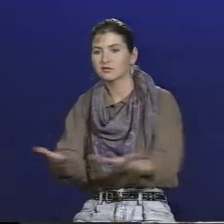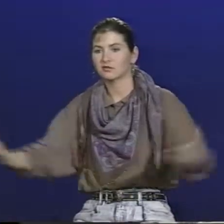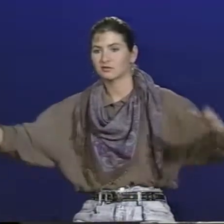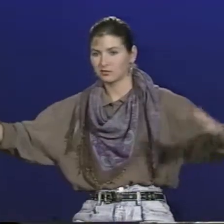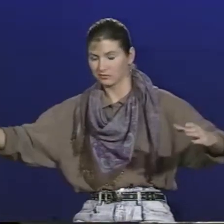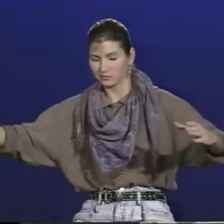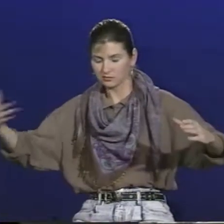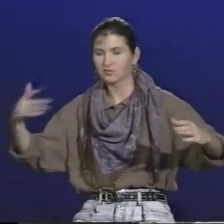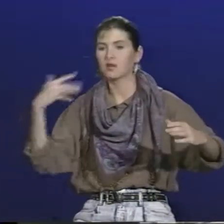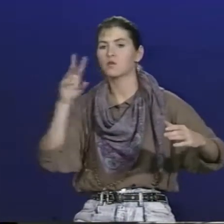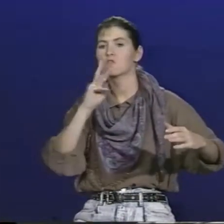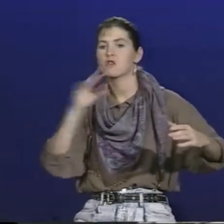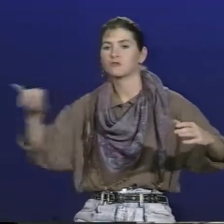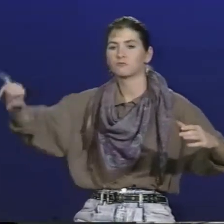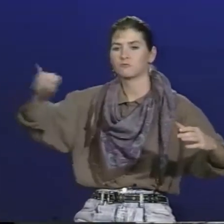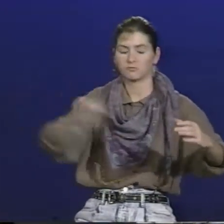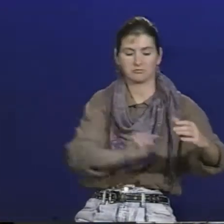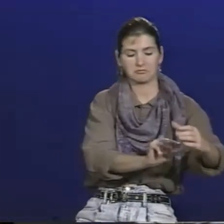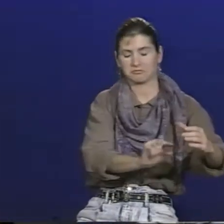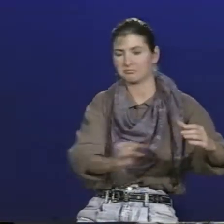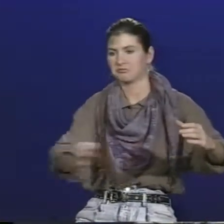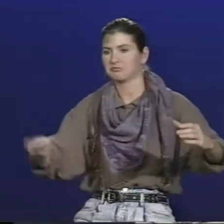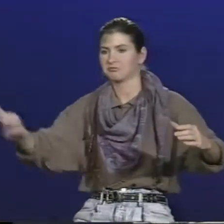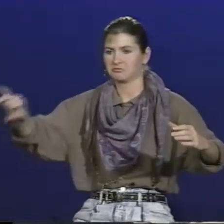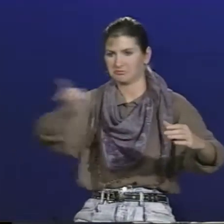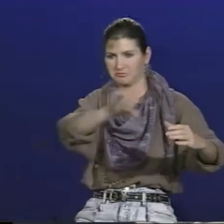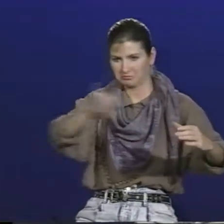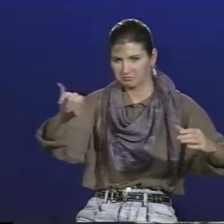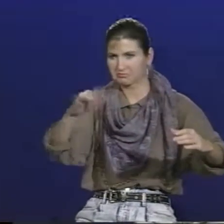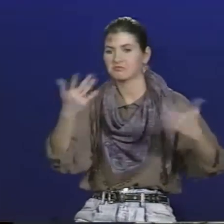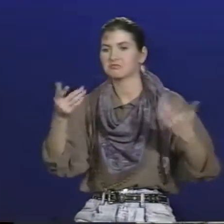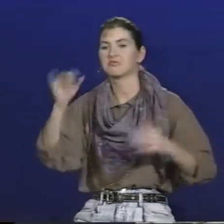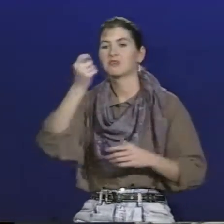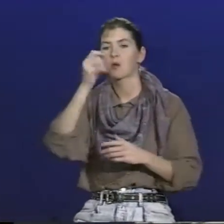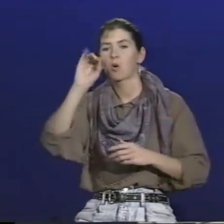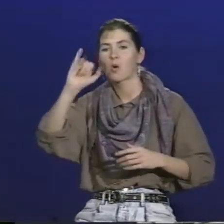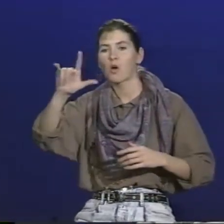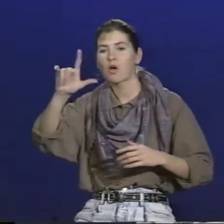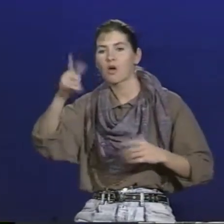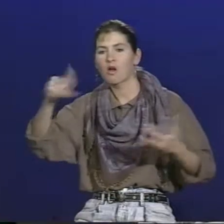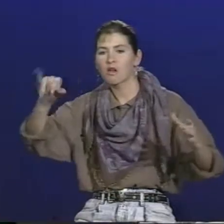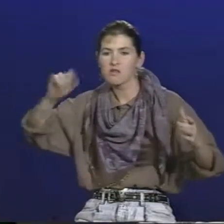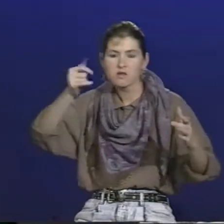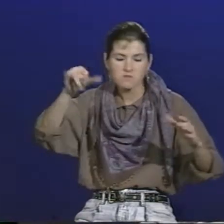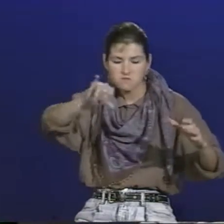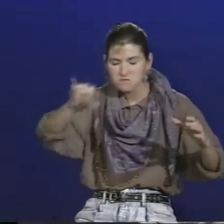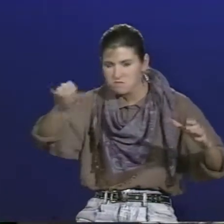Then you're ready to poach the fish. You have a little bit of water in the pan. Some oil.